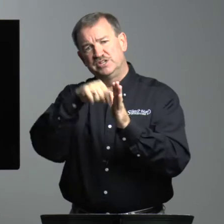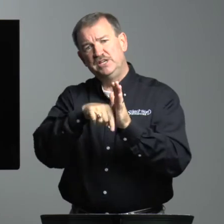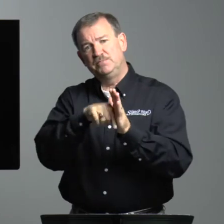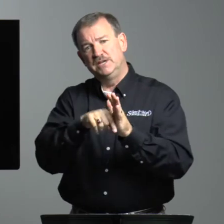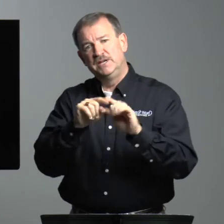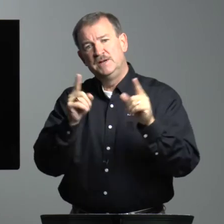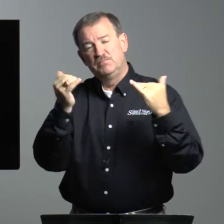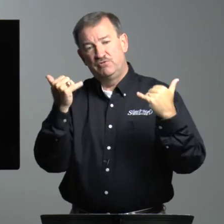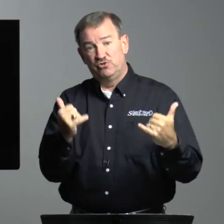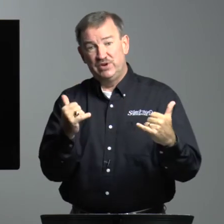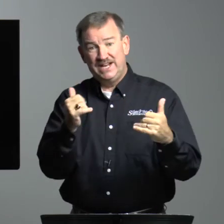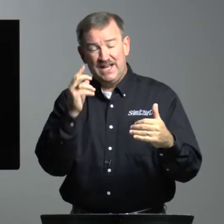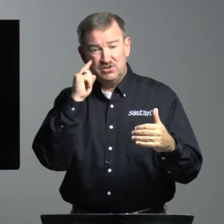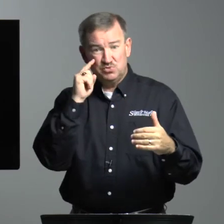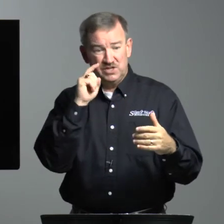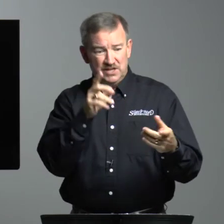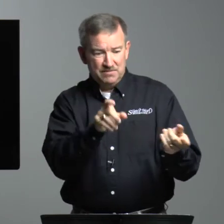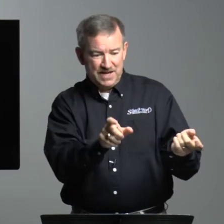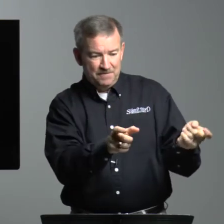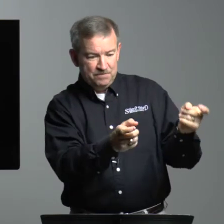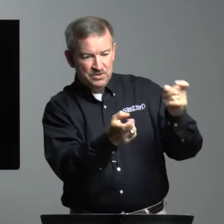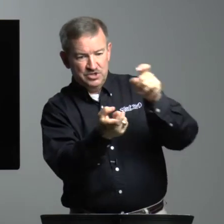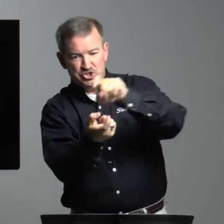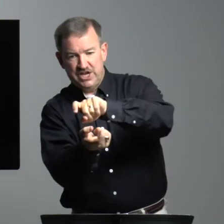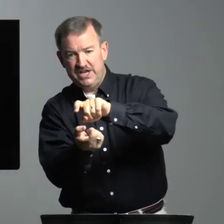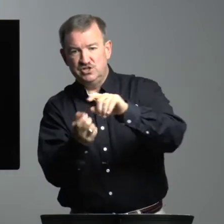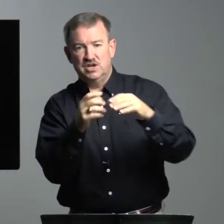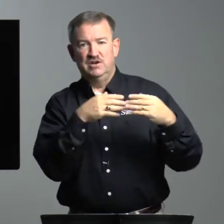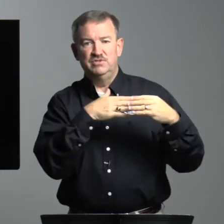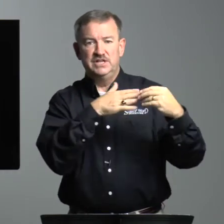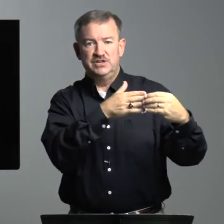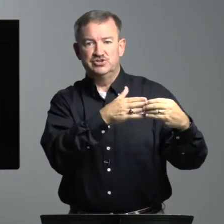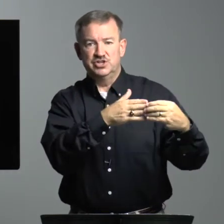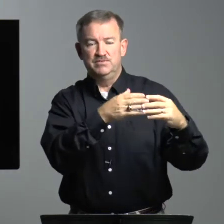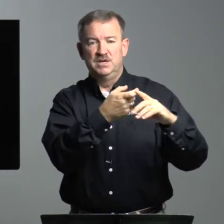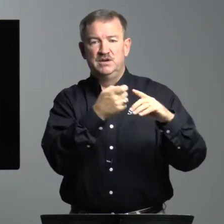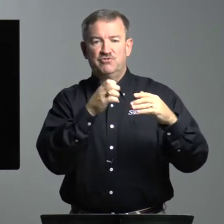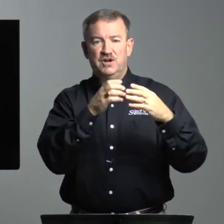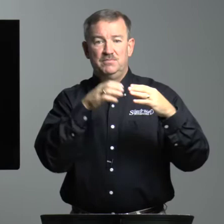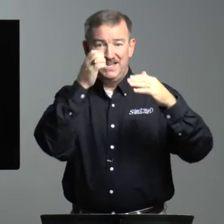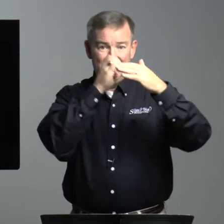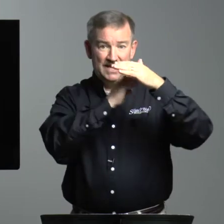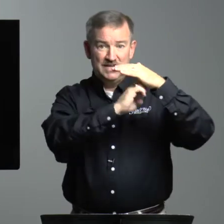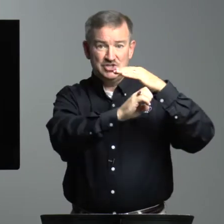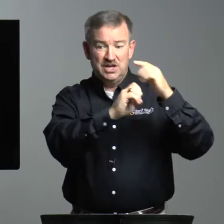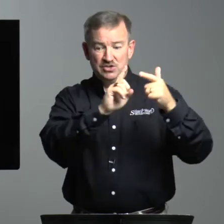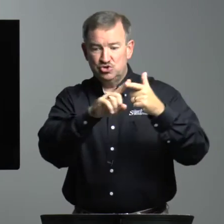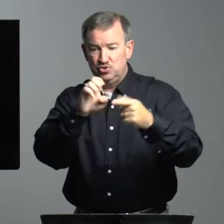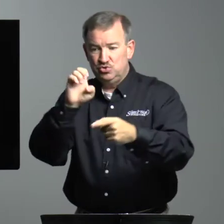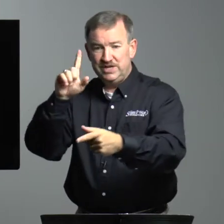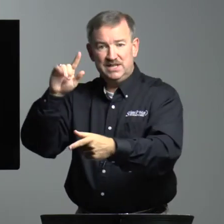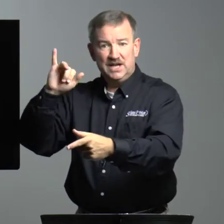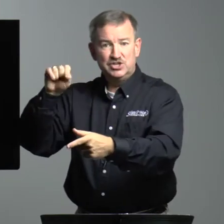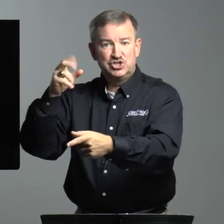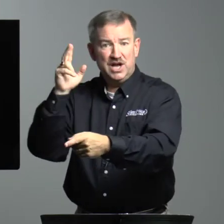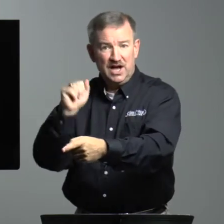deeply. But for right now, as we think about the change of leadership from Elijah to Elisha,